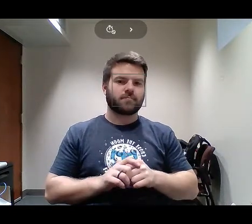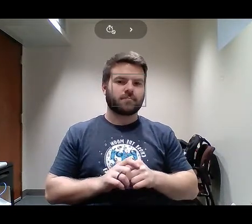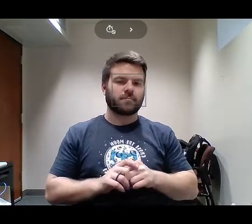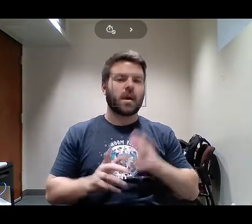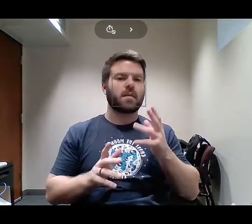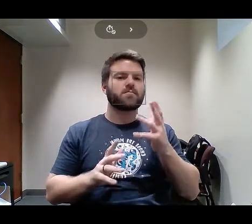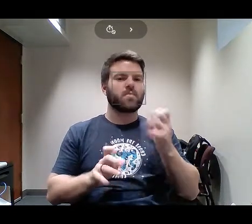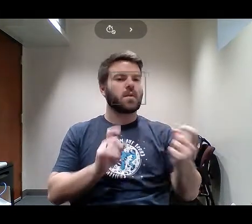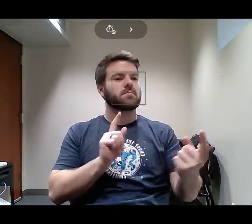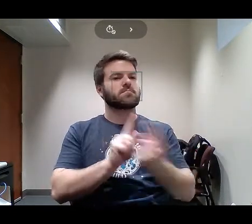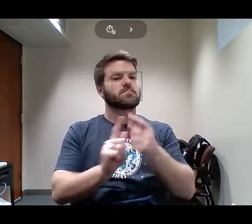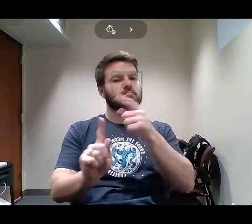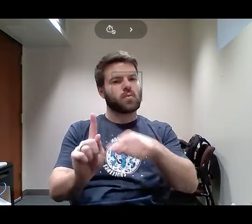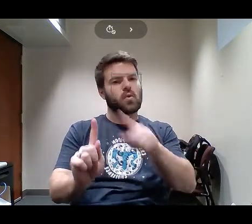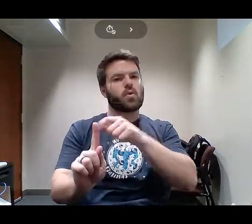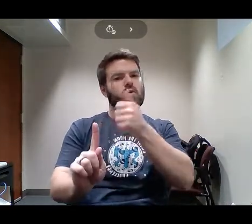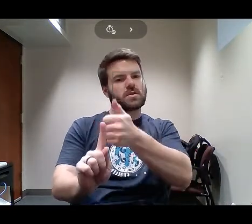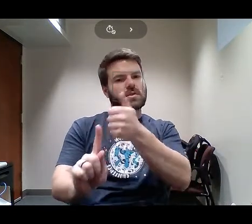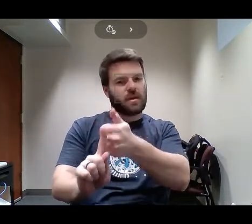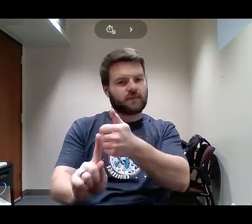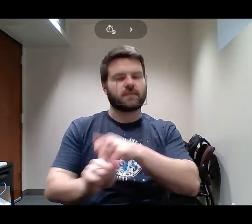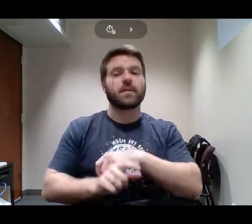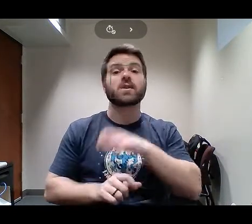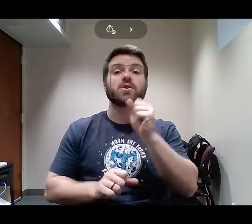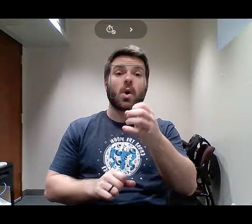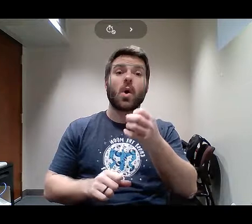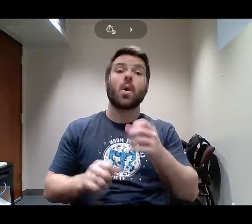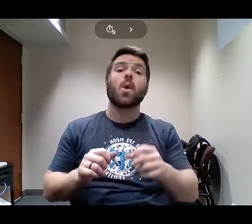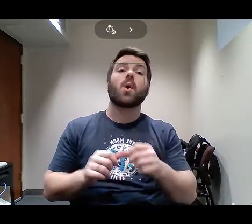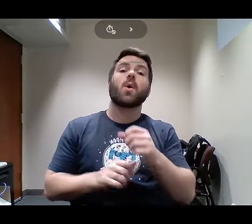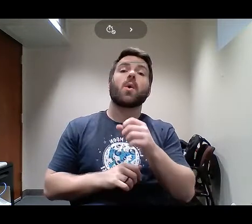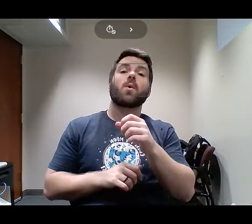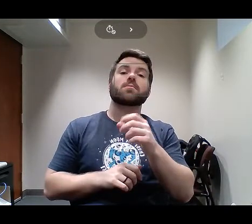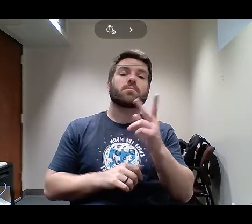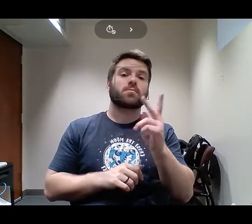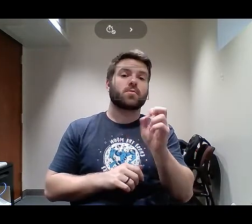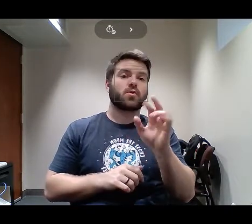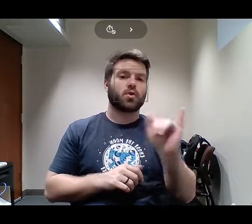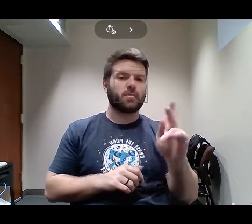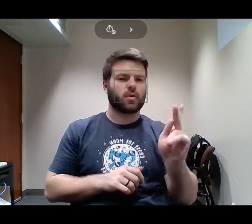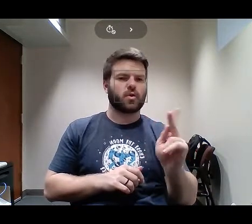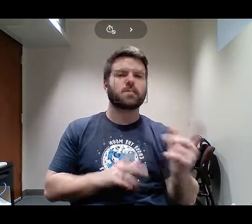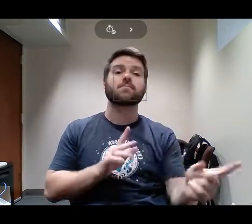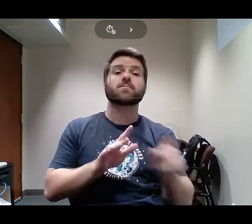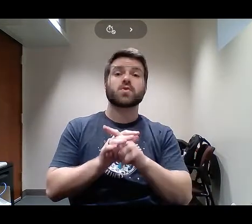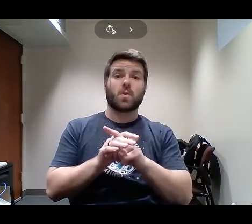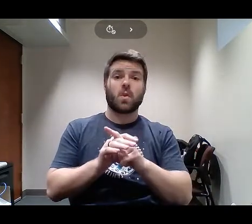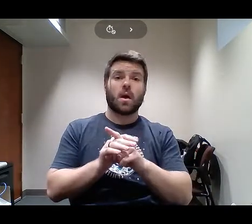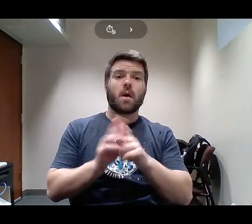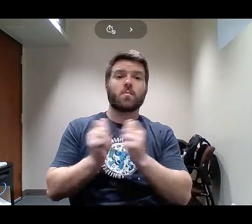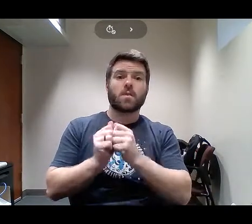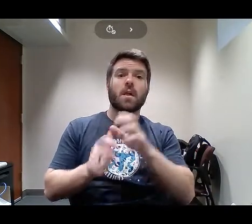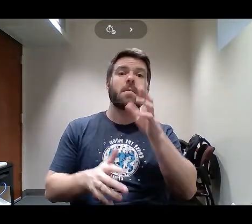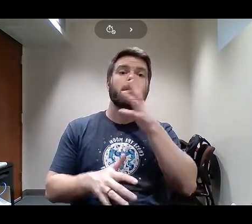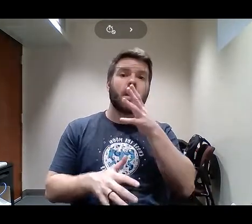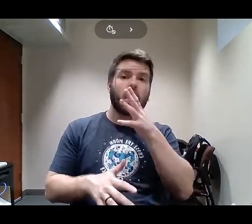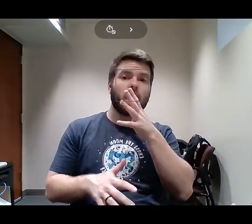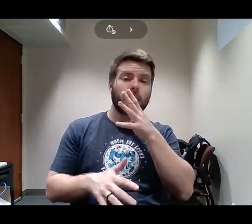So when she first came to Stanford for new student orientation with her mom, I